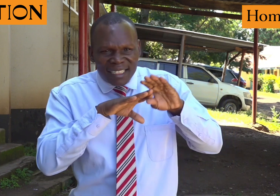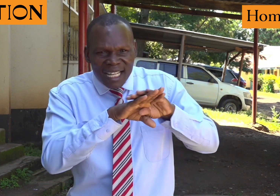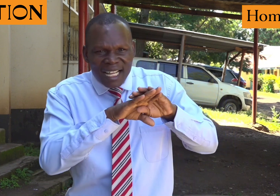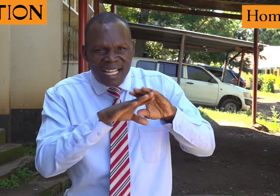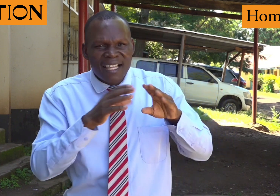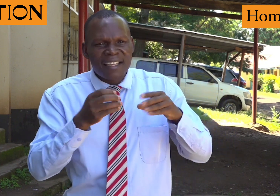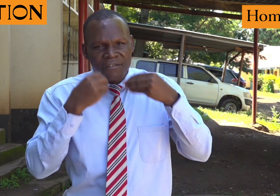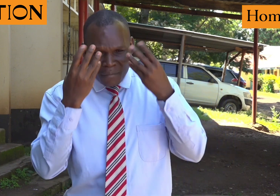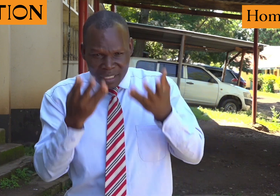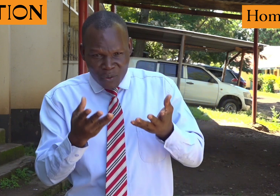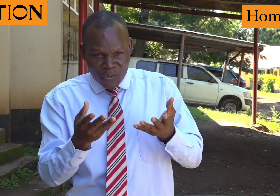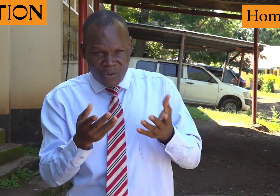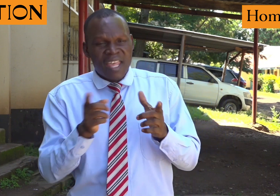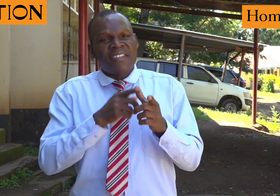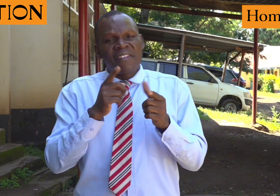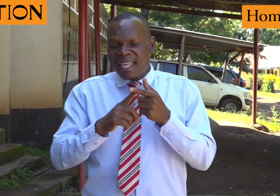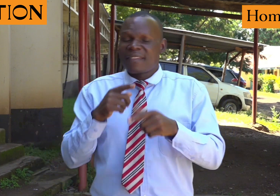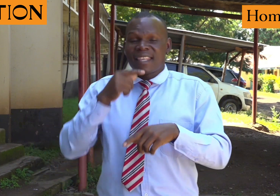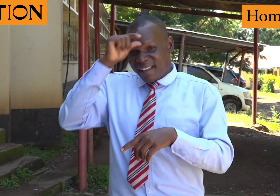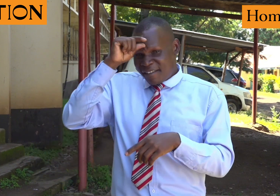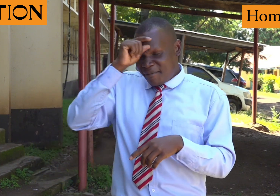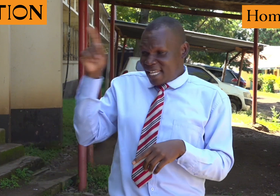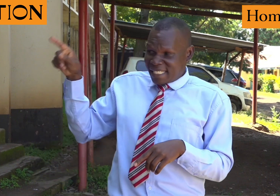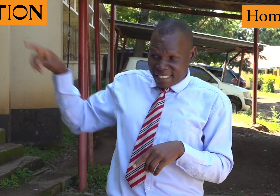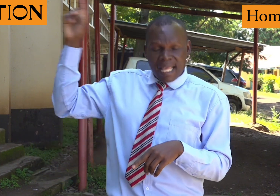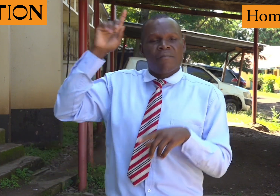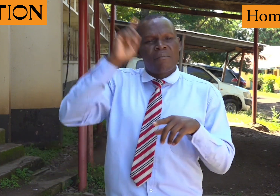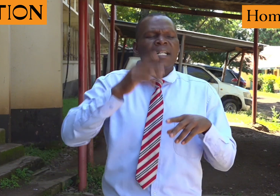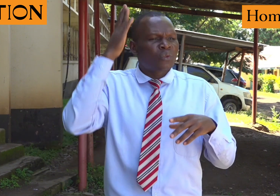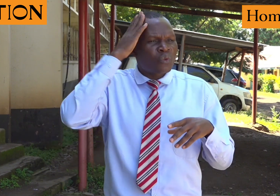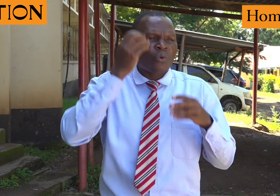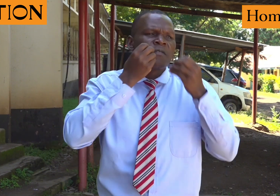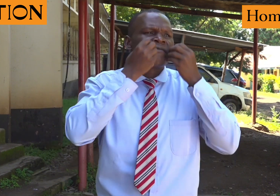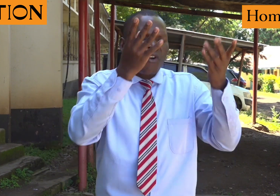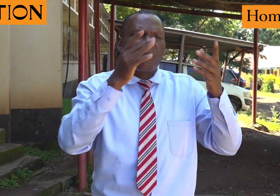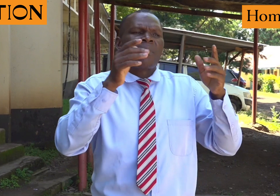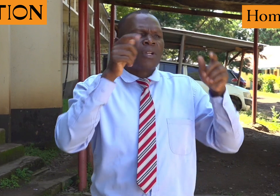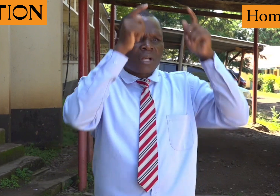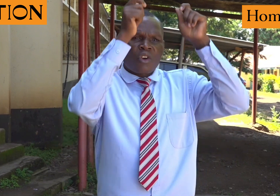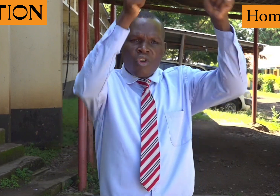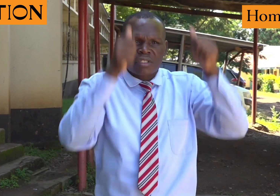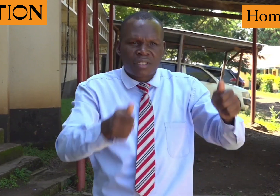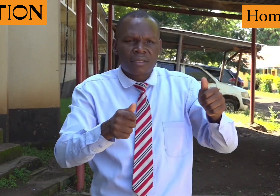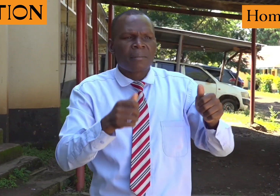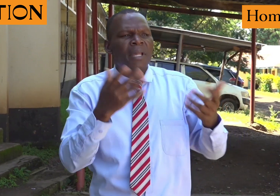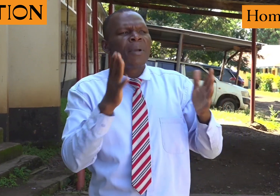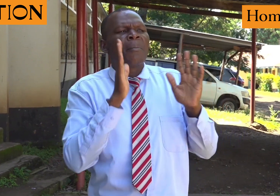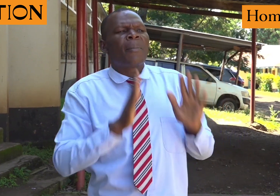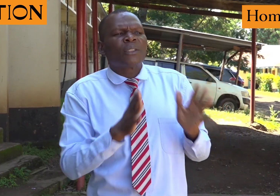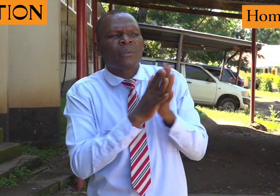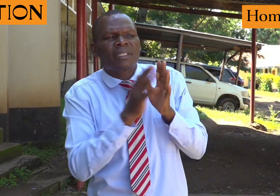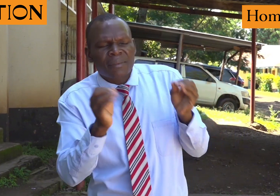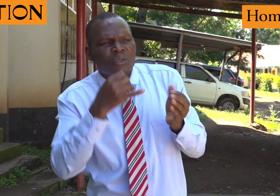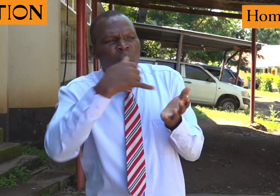help us so that we can access information. Because the government, they must know, maybe